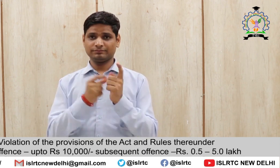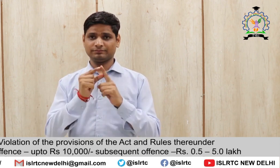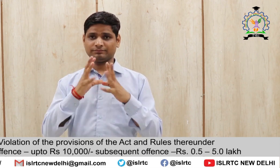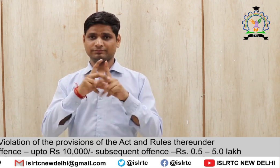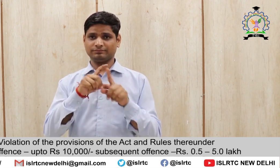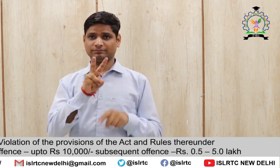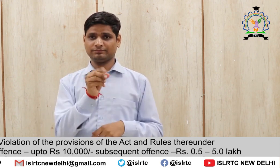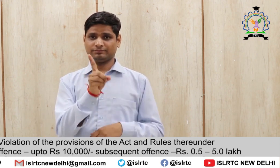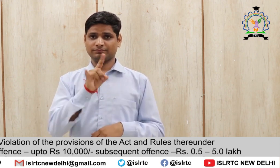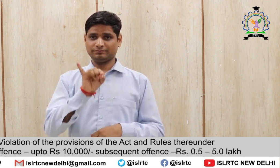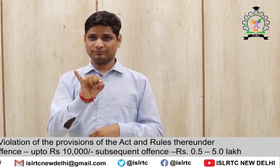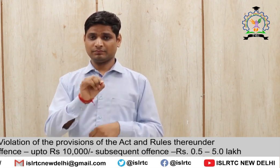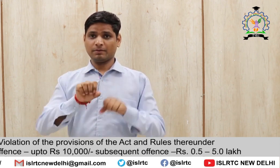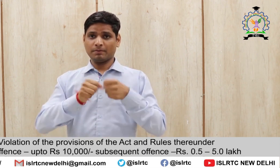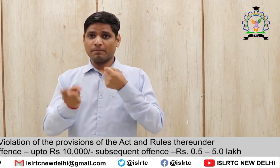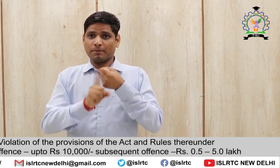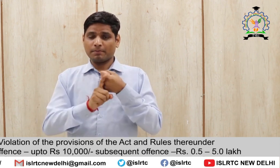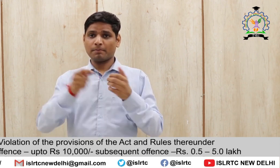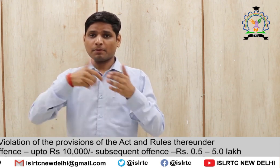Violations of the provisions of the Act and rules thereunder